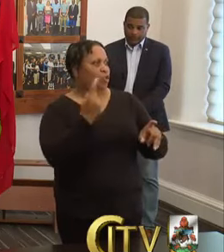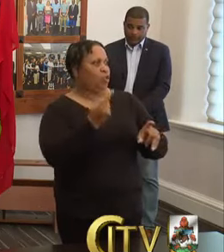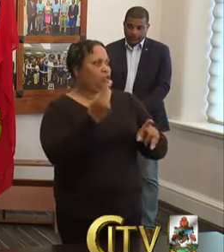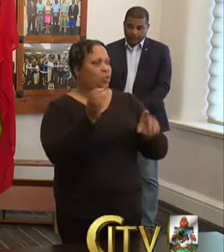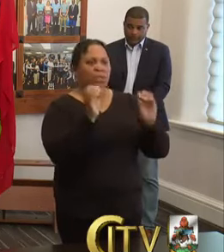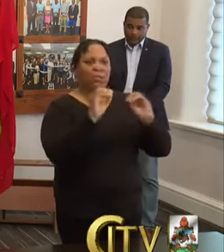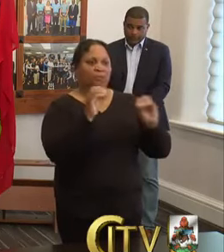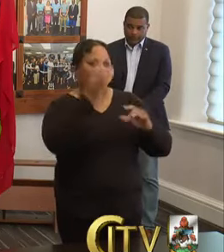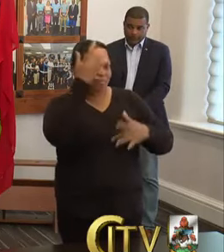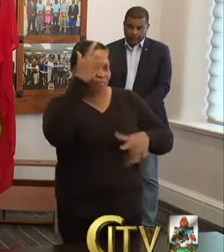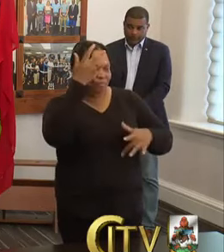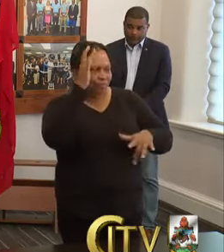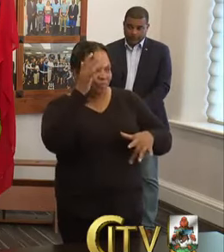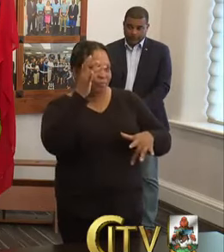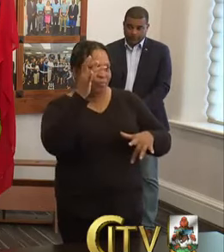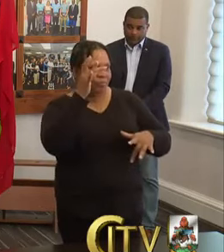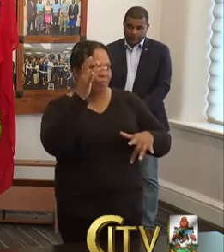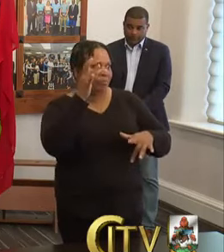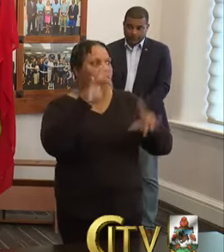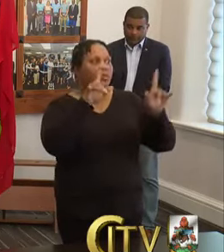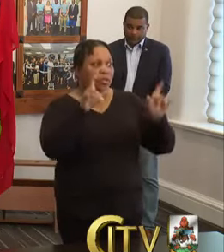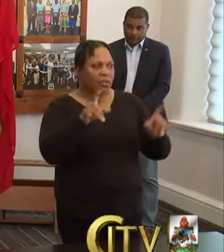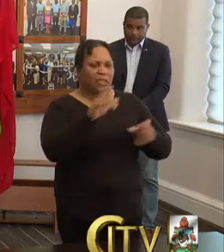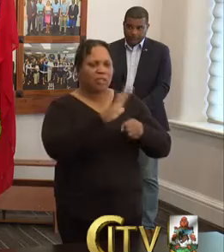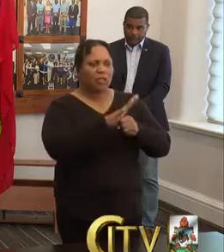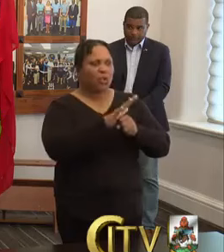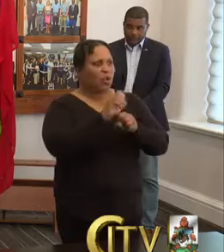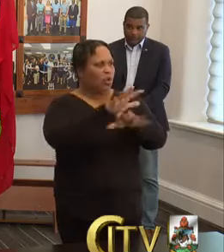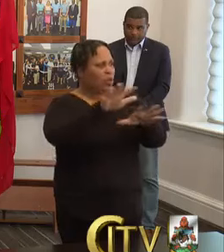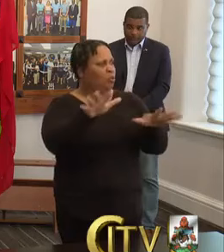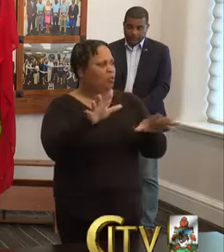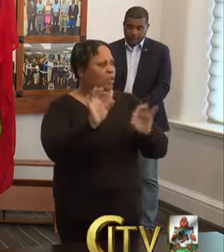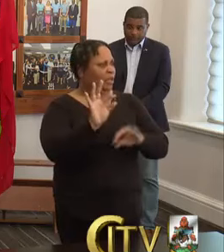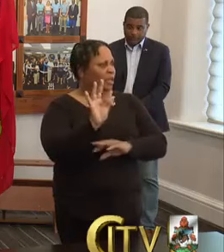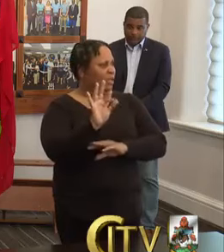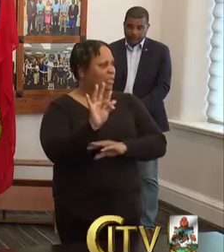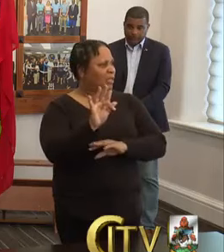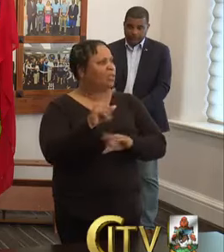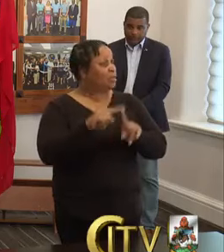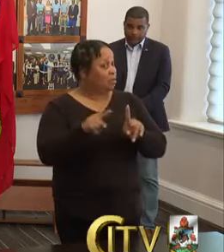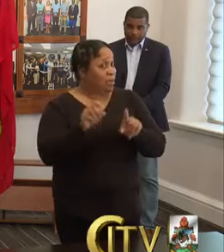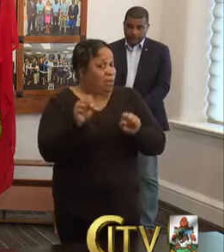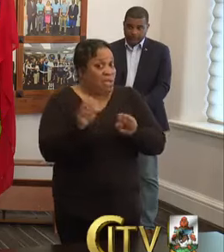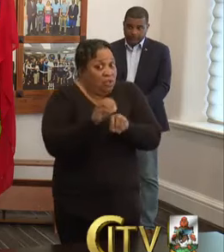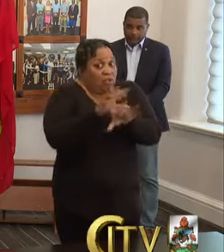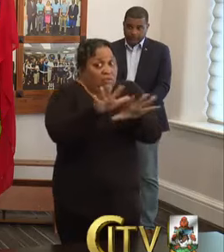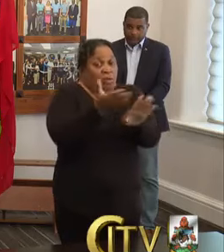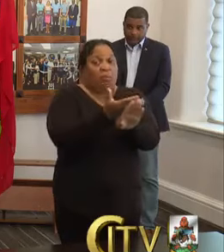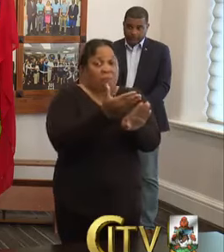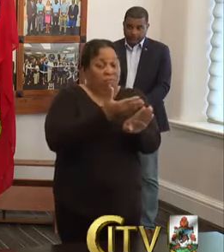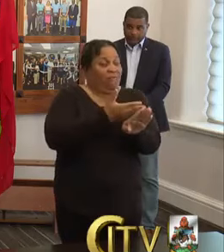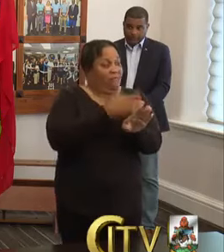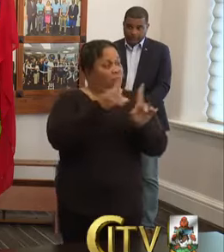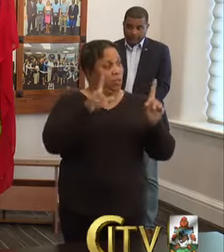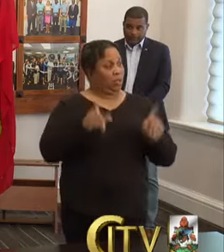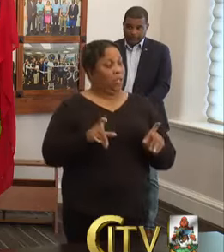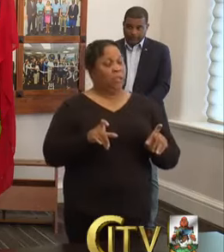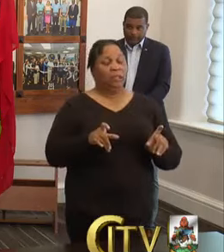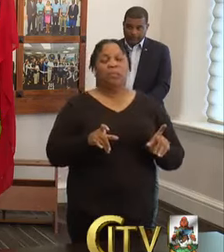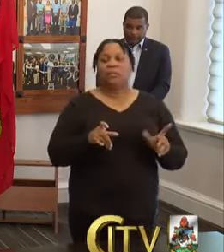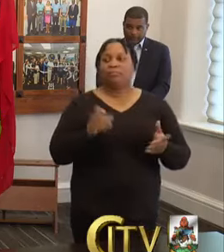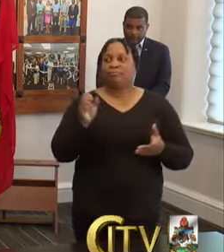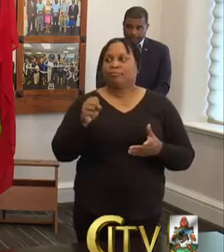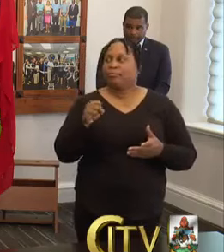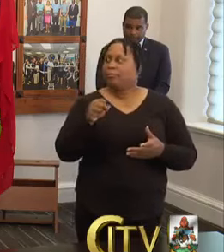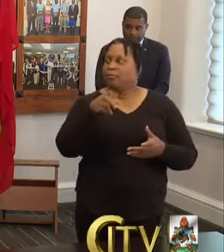symptomatic do we test for the COVID-19. But can they be spreading it before that point? As